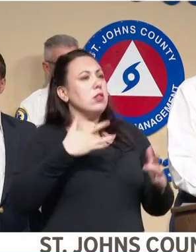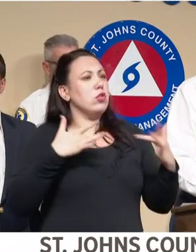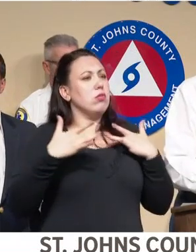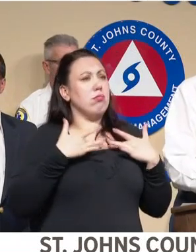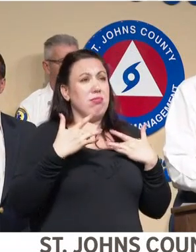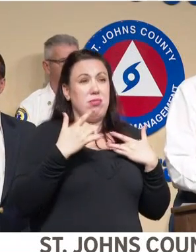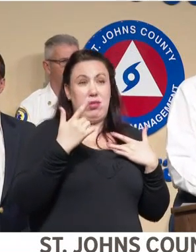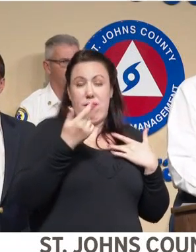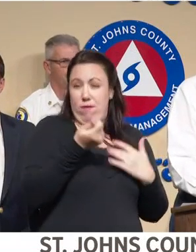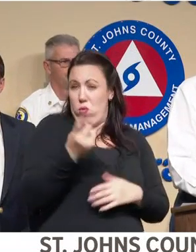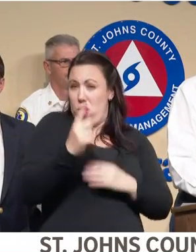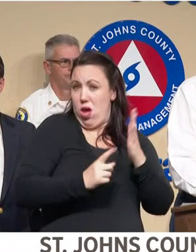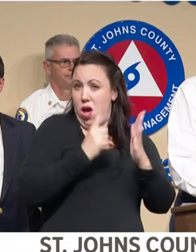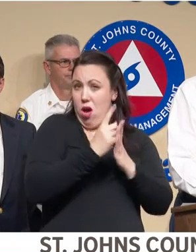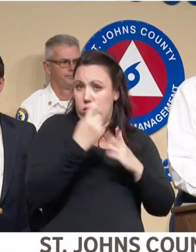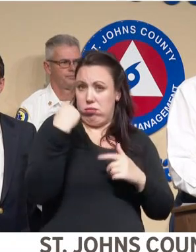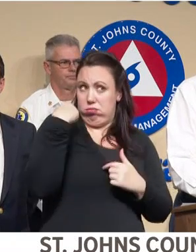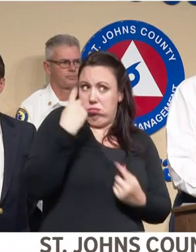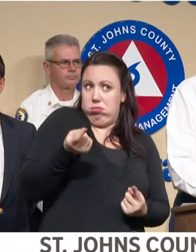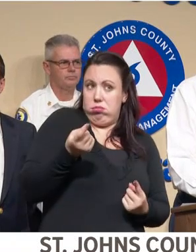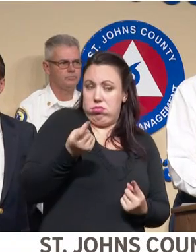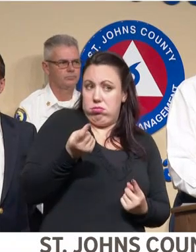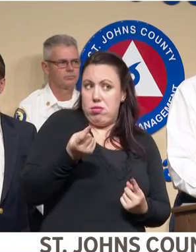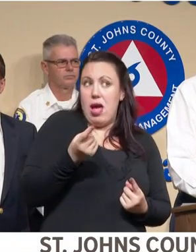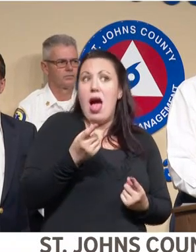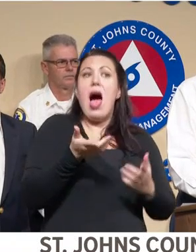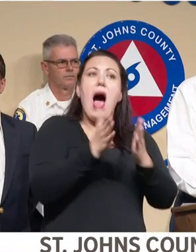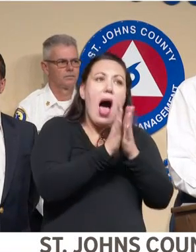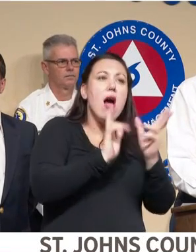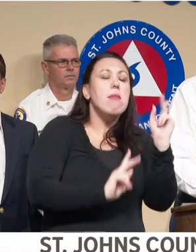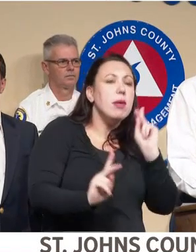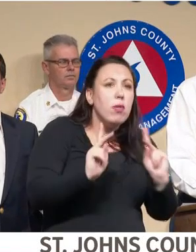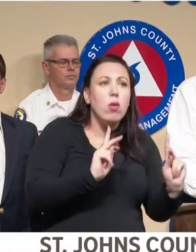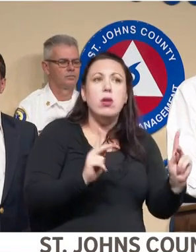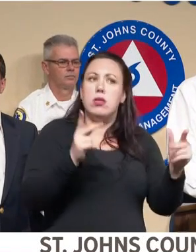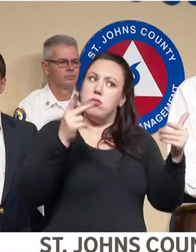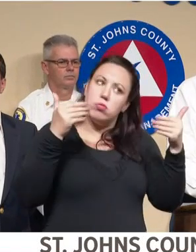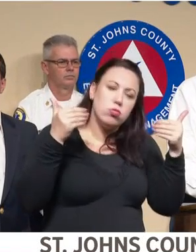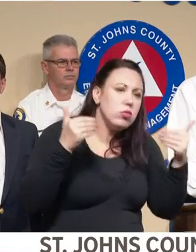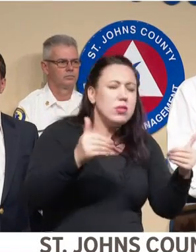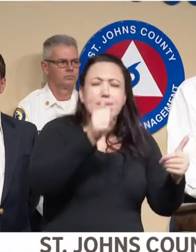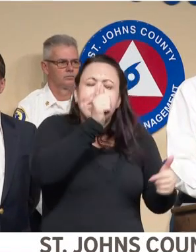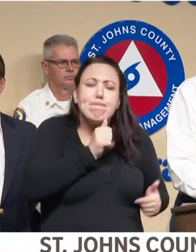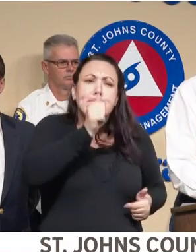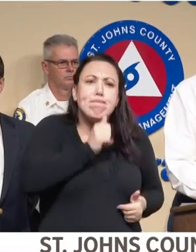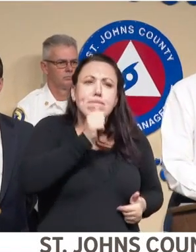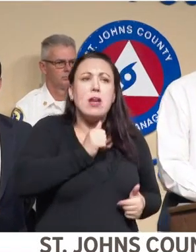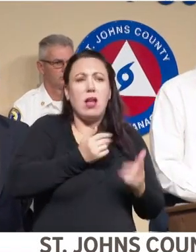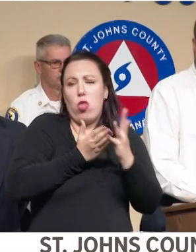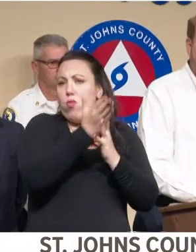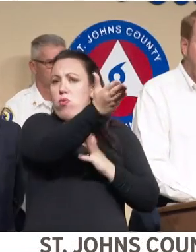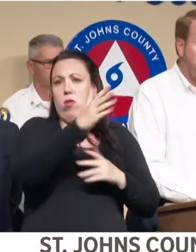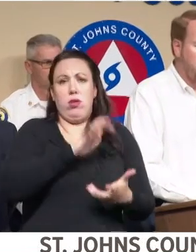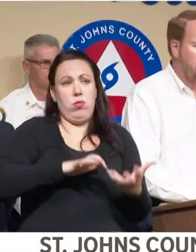last few hours, ask people to just gut it out and let's get through this storm safely.